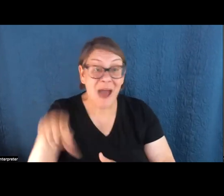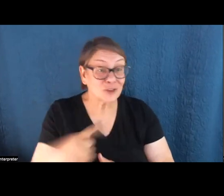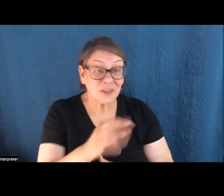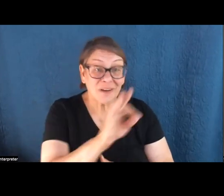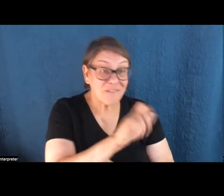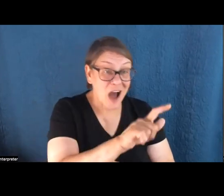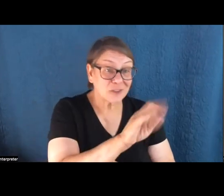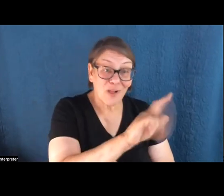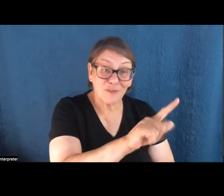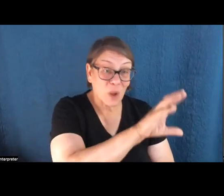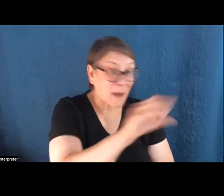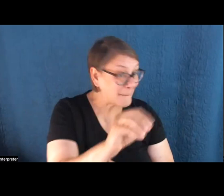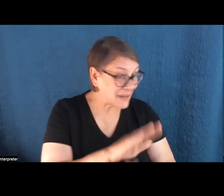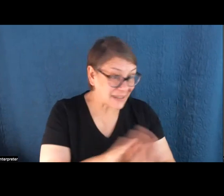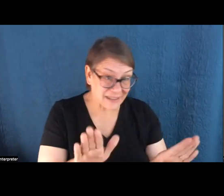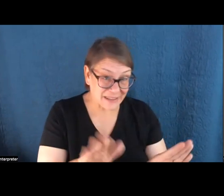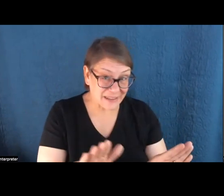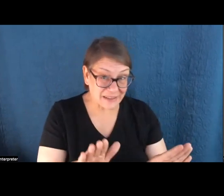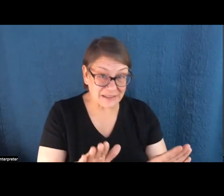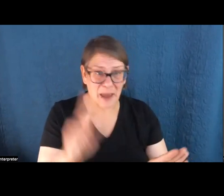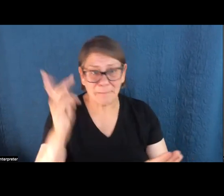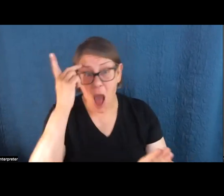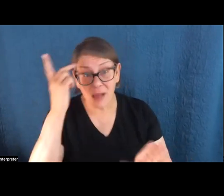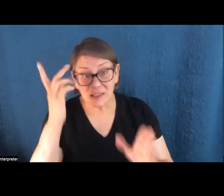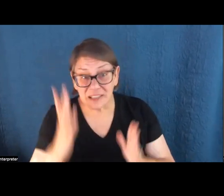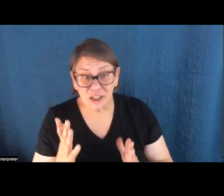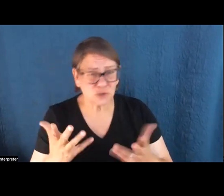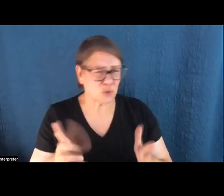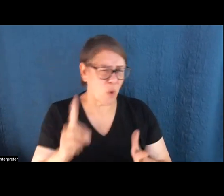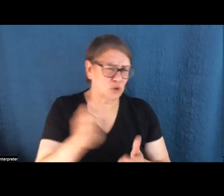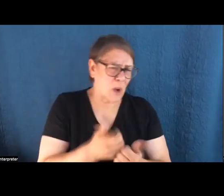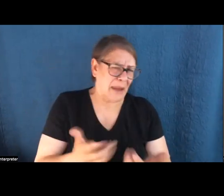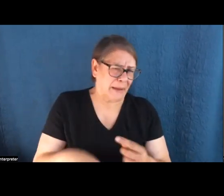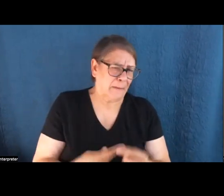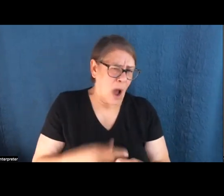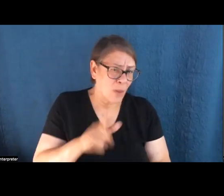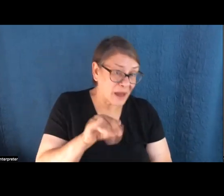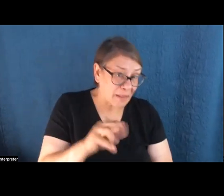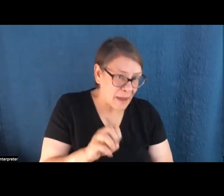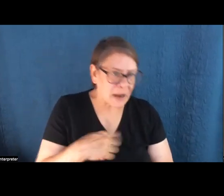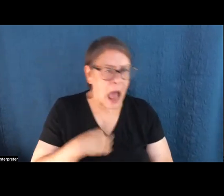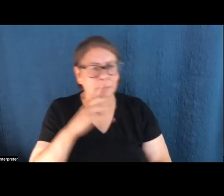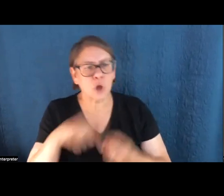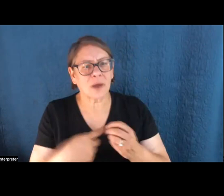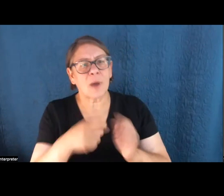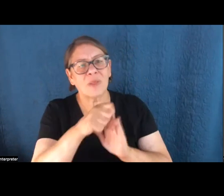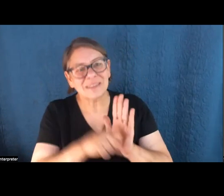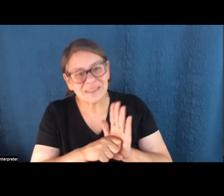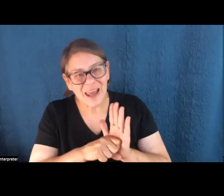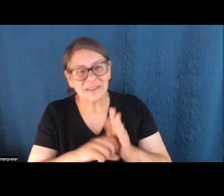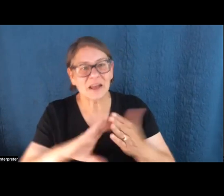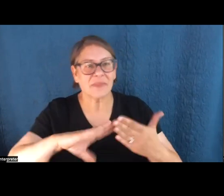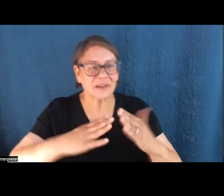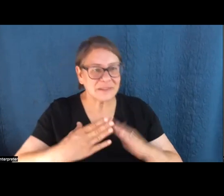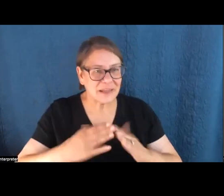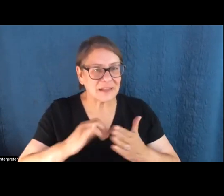companies and, you know, the conservative politicians who don't want to do anything about climate. I'm talking about the states and the cities and the companies that are